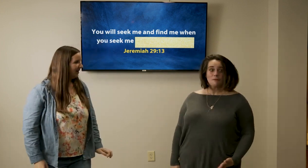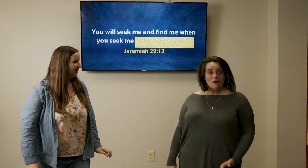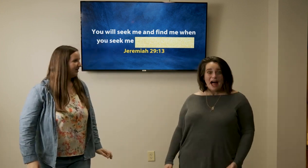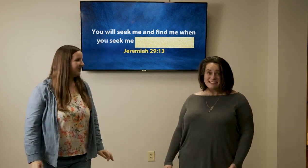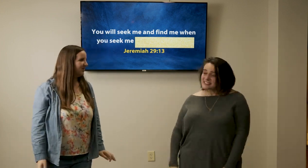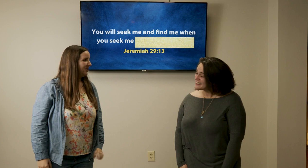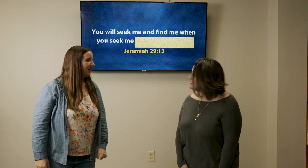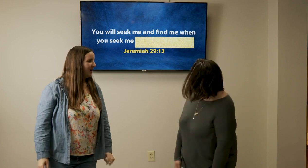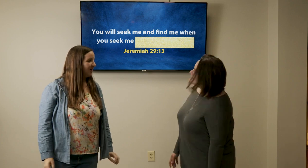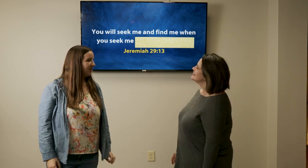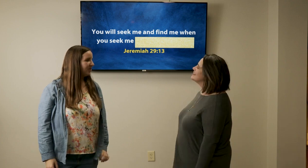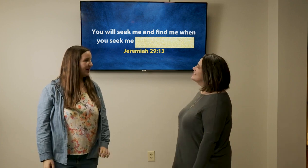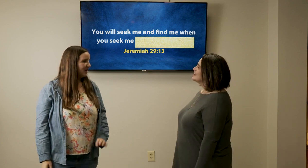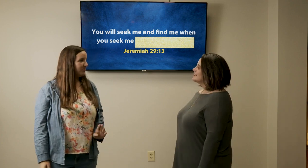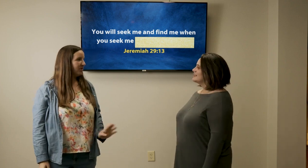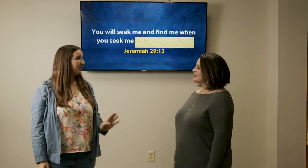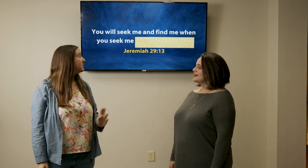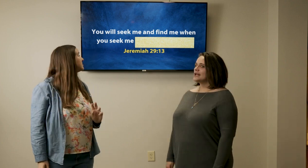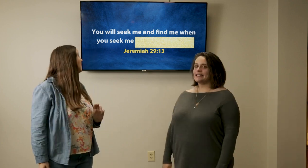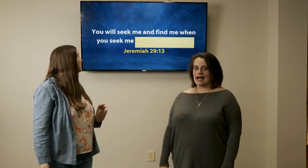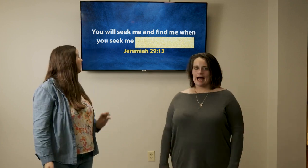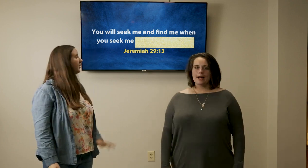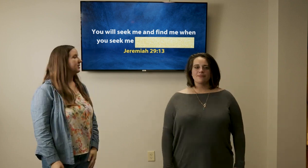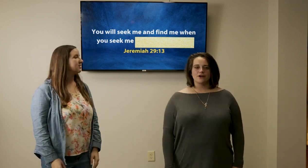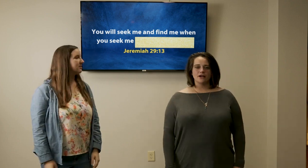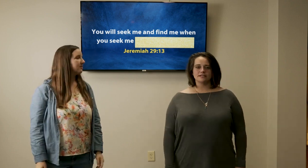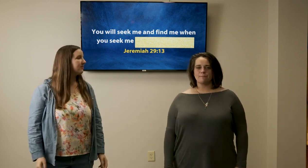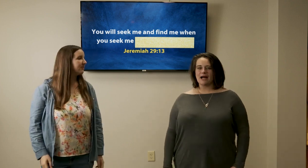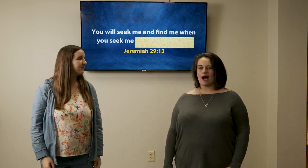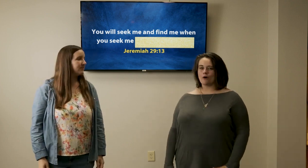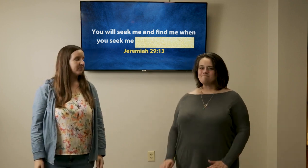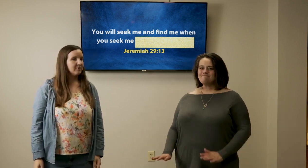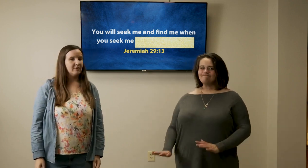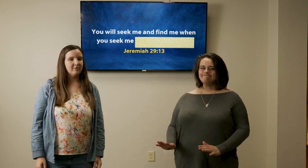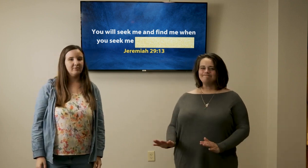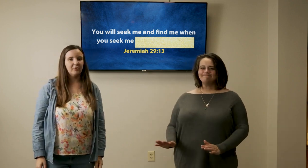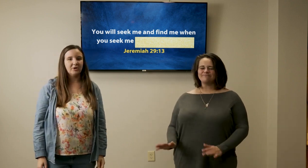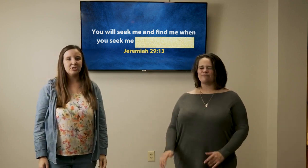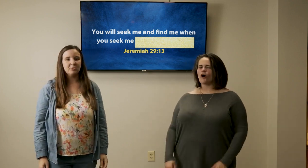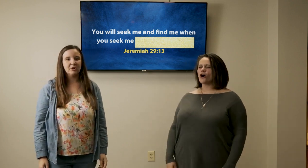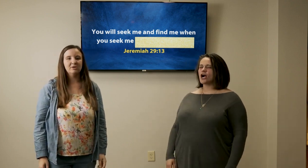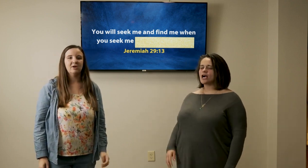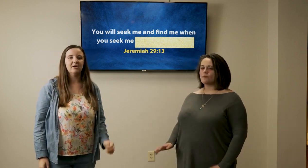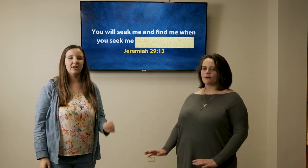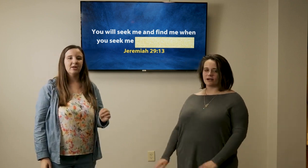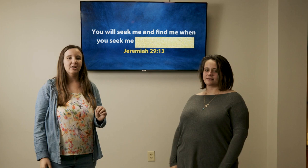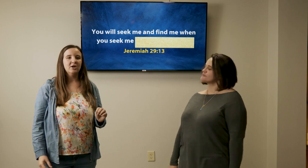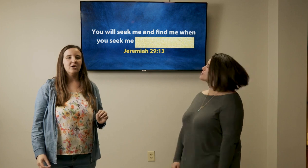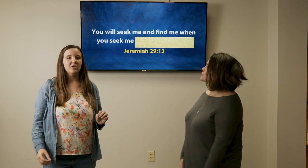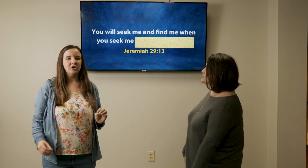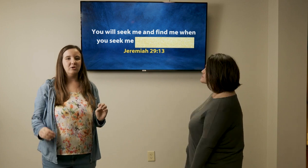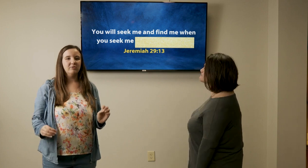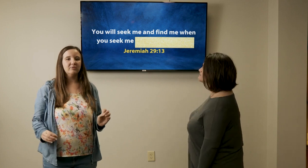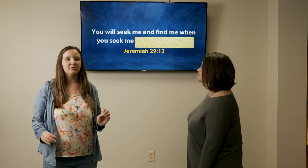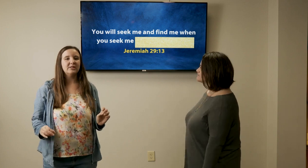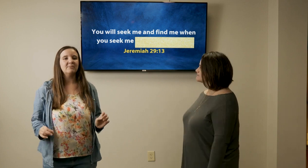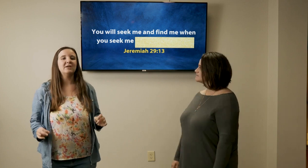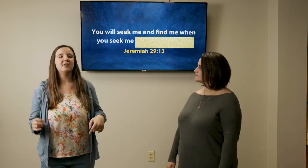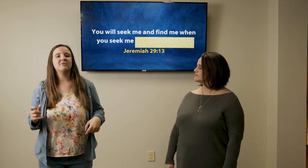are there like 10 more words yeah there's about four ish four more words you will seek me and